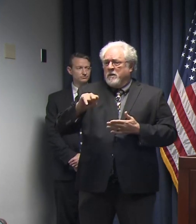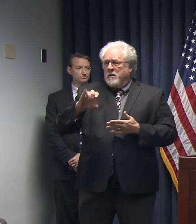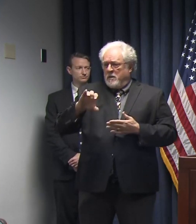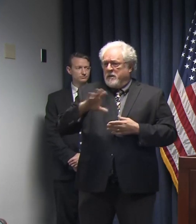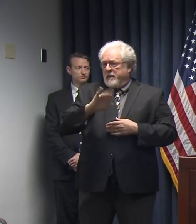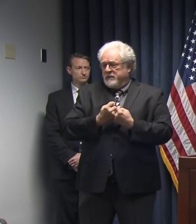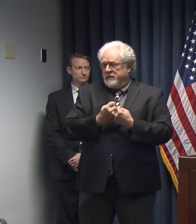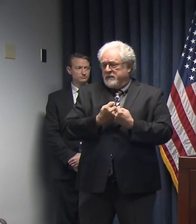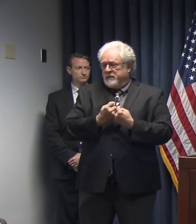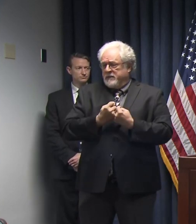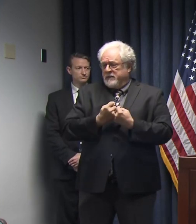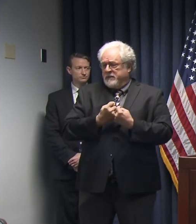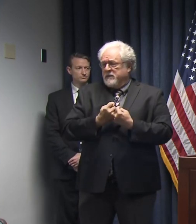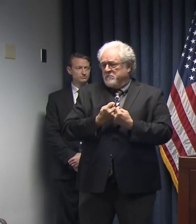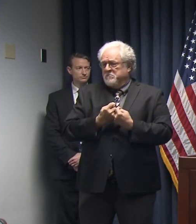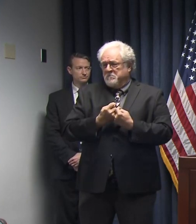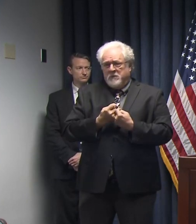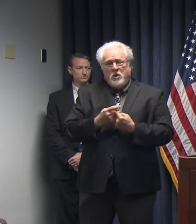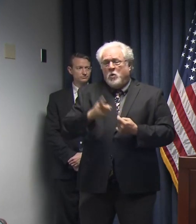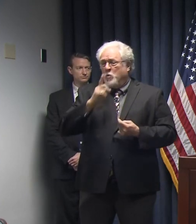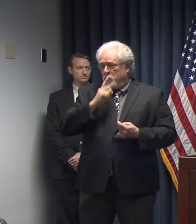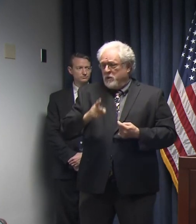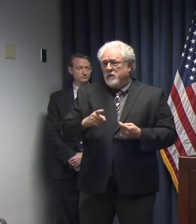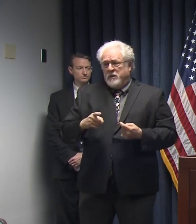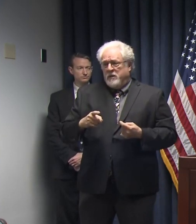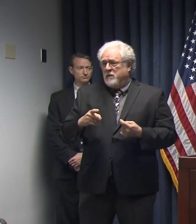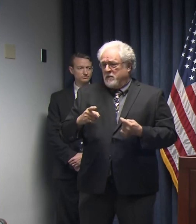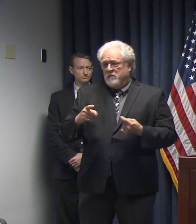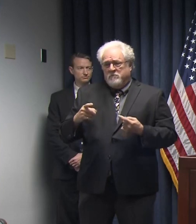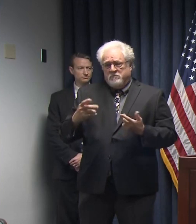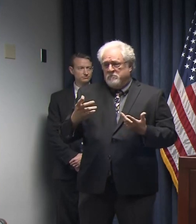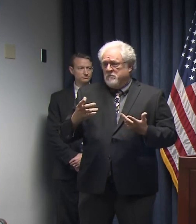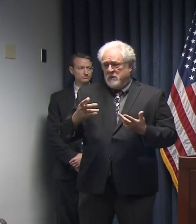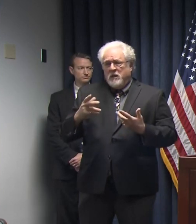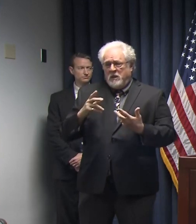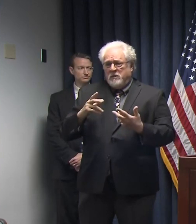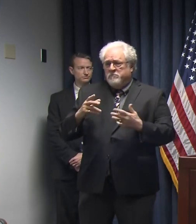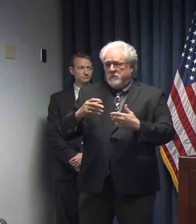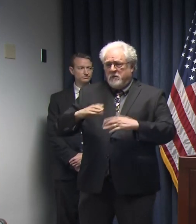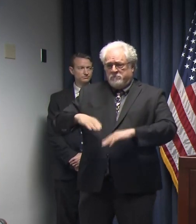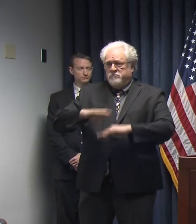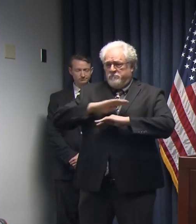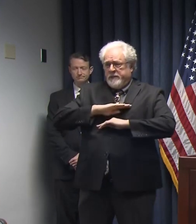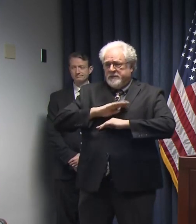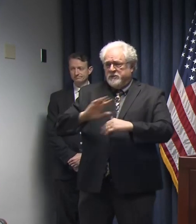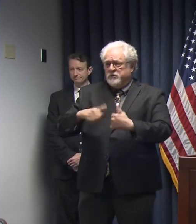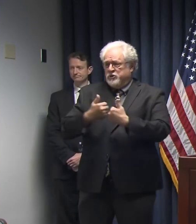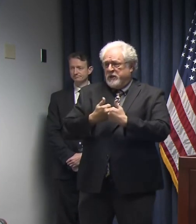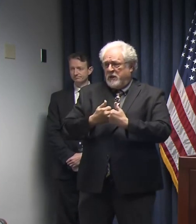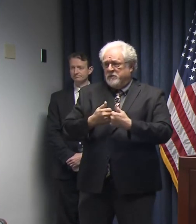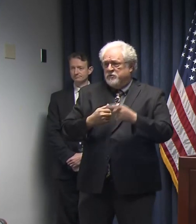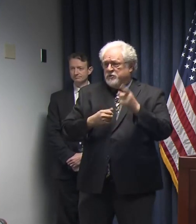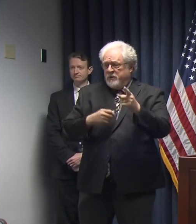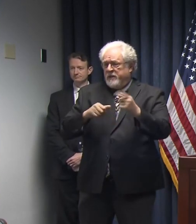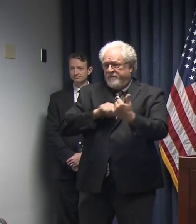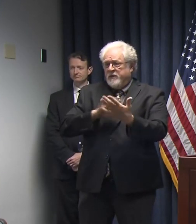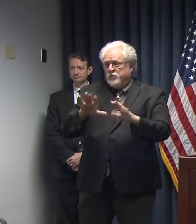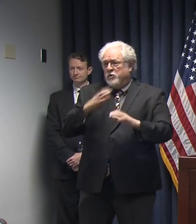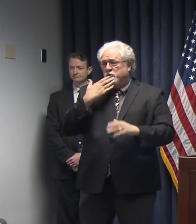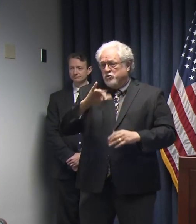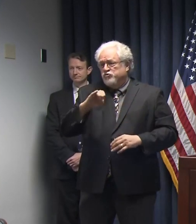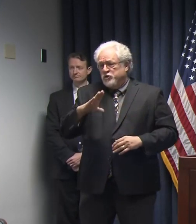really commensurate with the challenge that they face. And they're doing a good job.